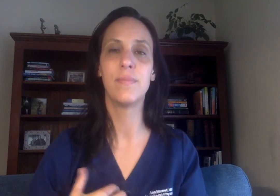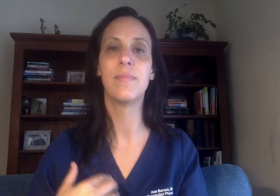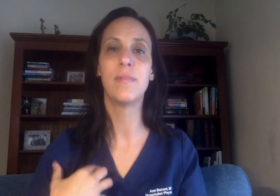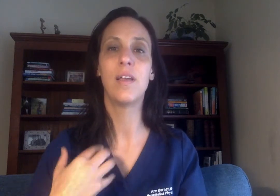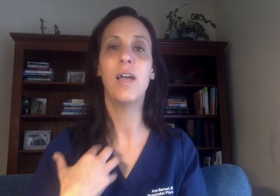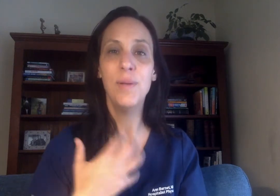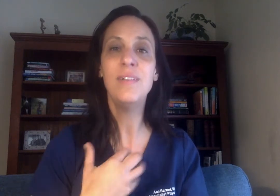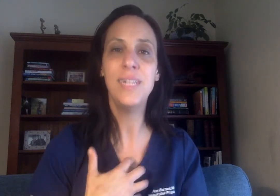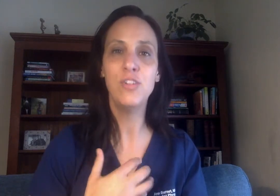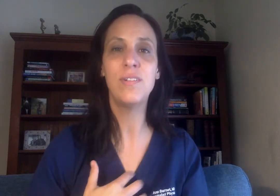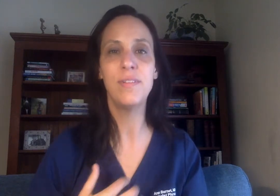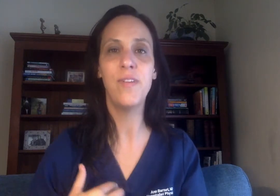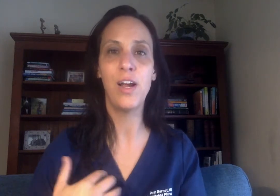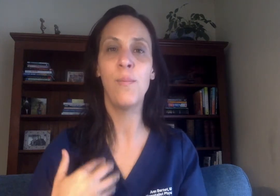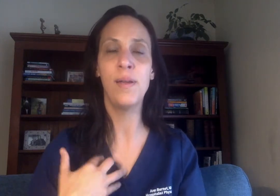I'm in a dangerous environment.